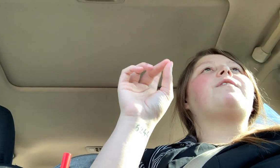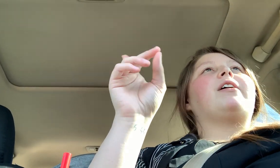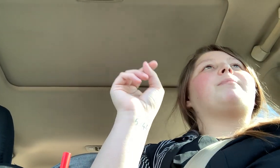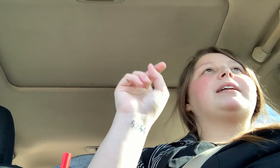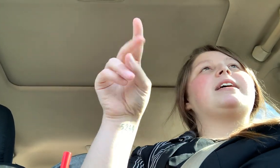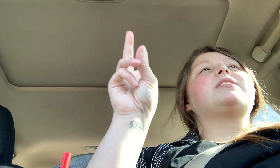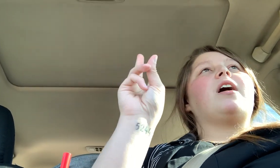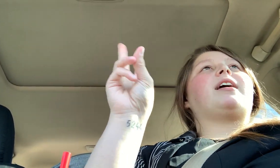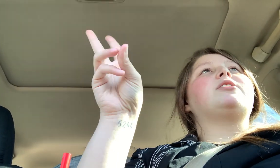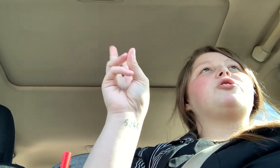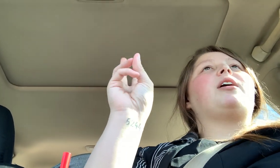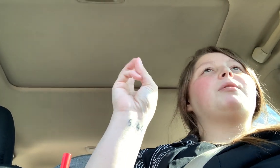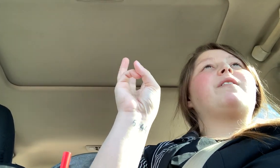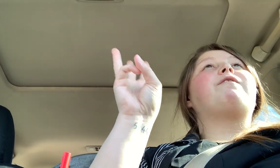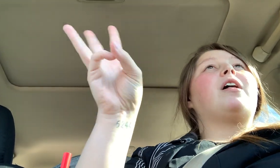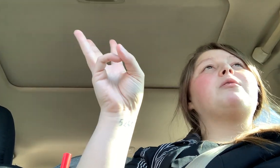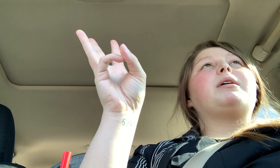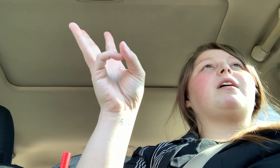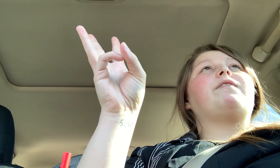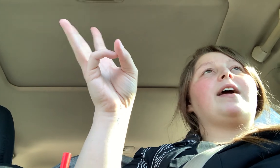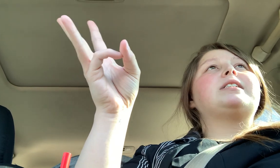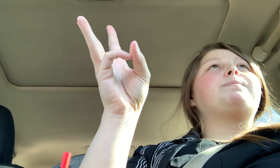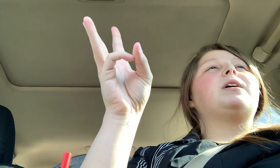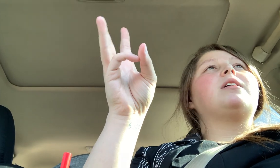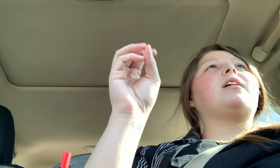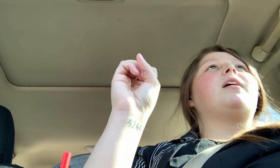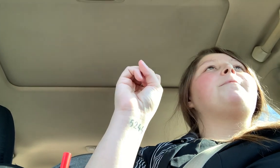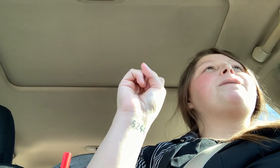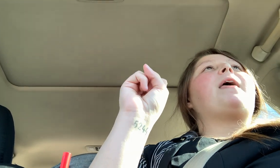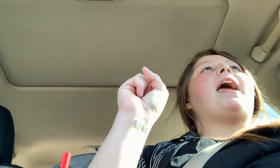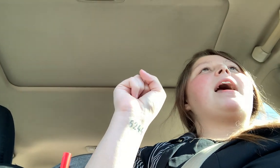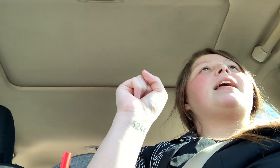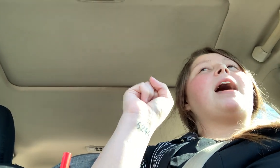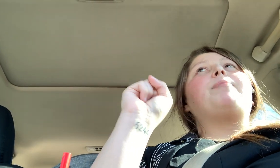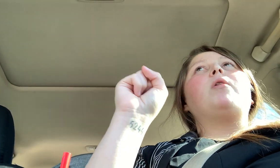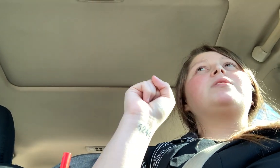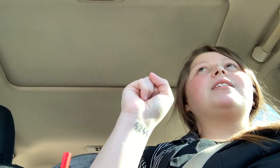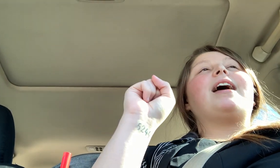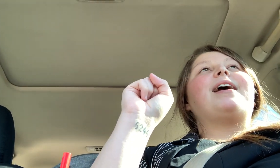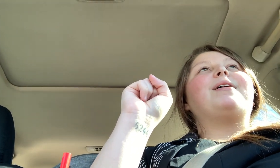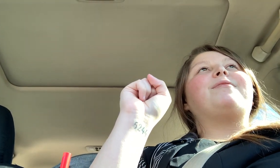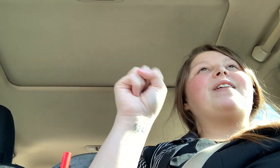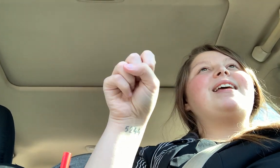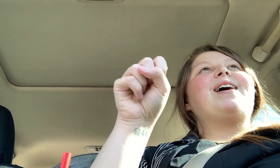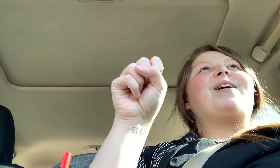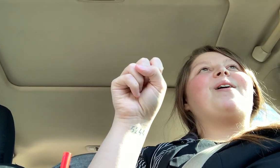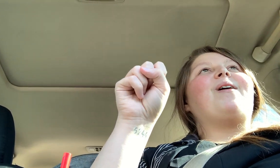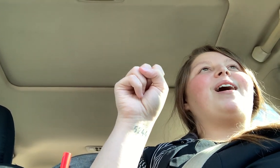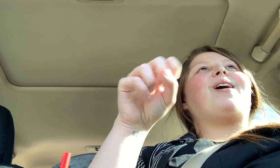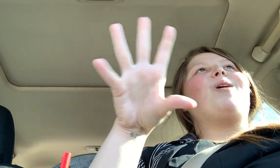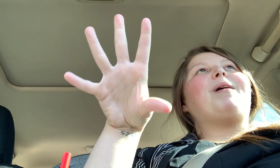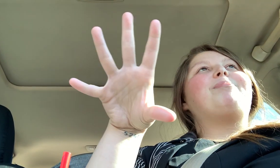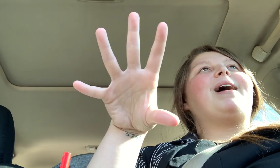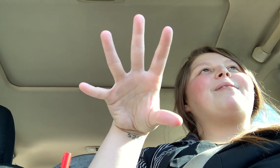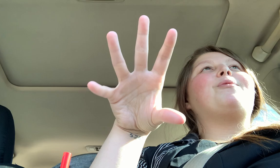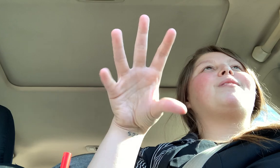follow my TikTok, Instagram, you can follow me on Facebook. And I posted a video on all my platforms